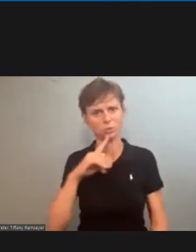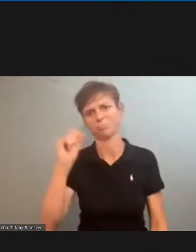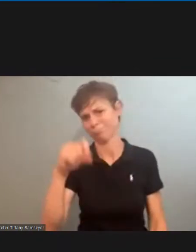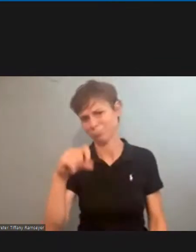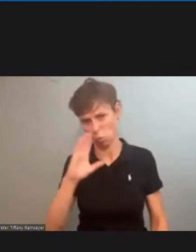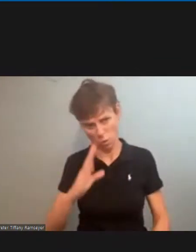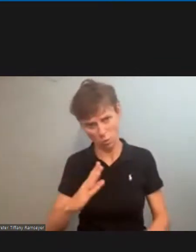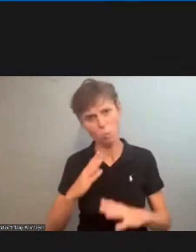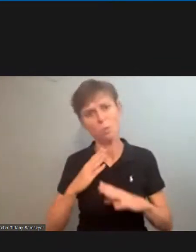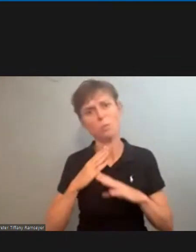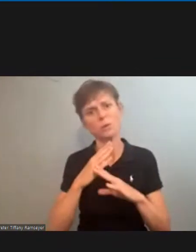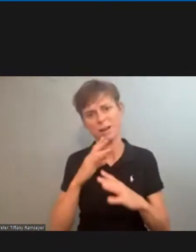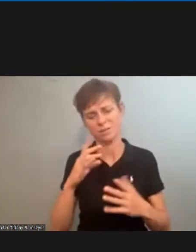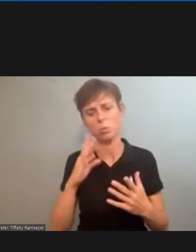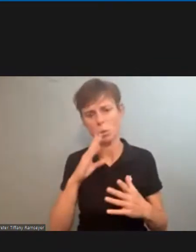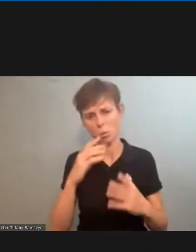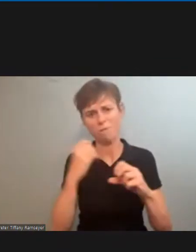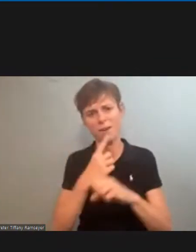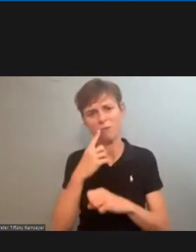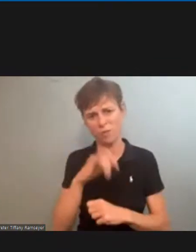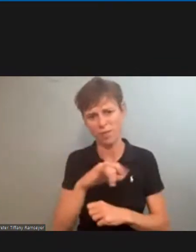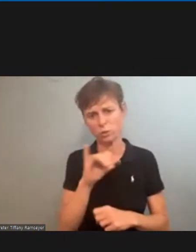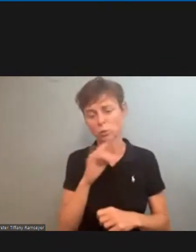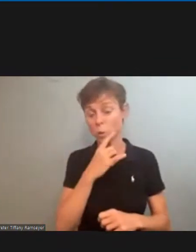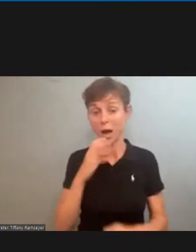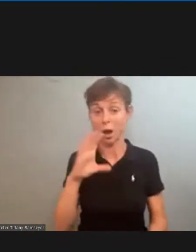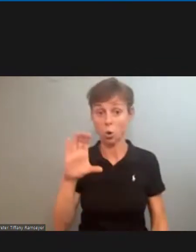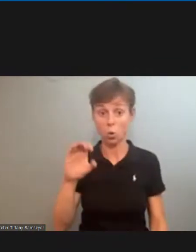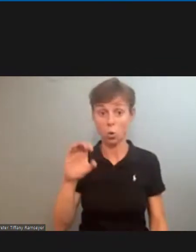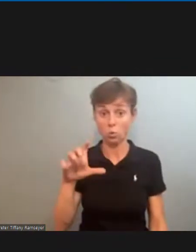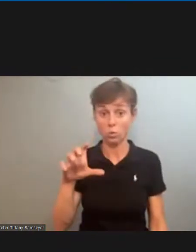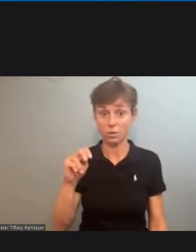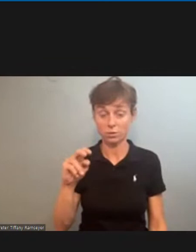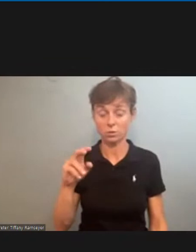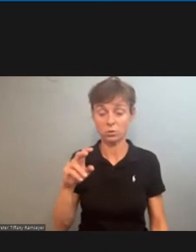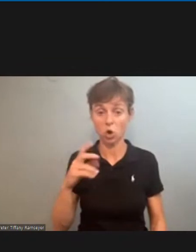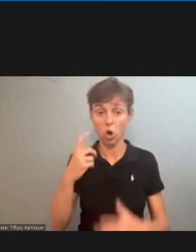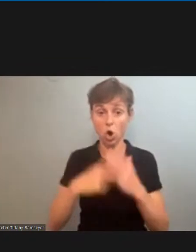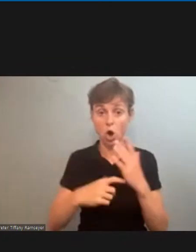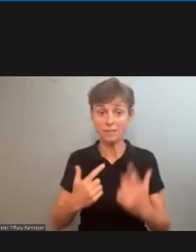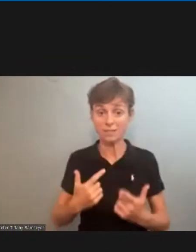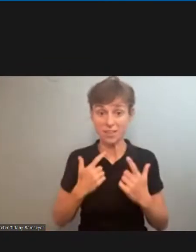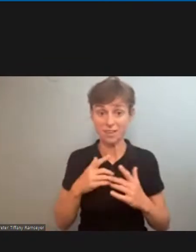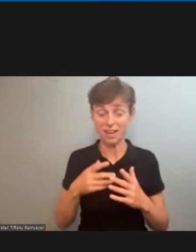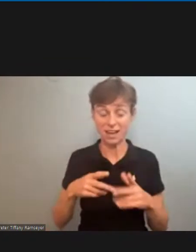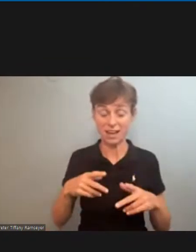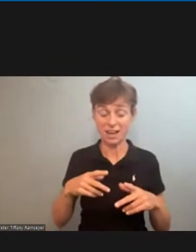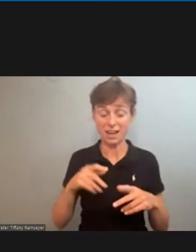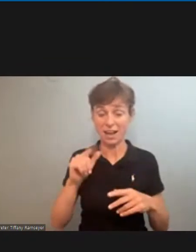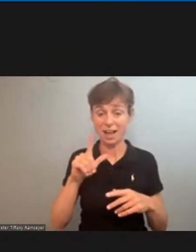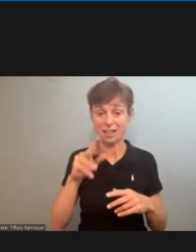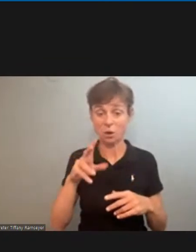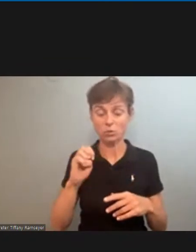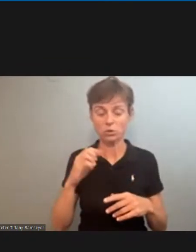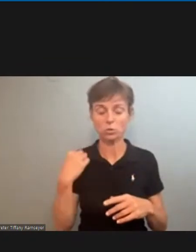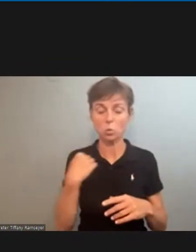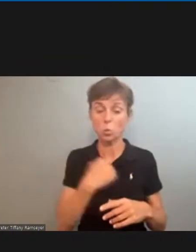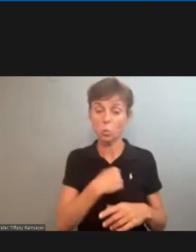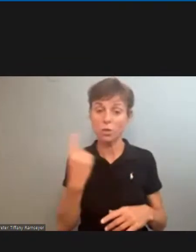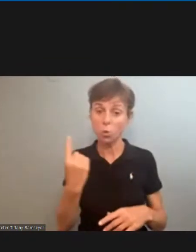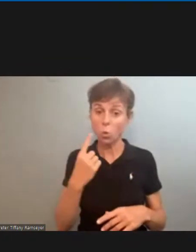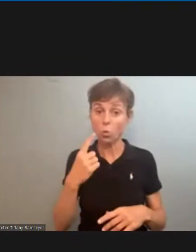um the cola cost of living allowance we're the only postal union that has full call